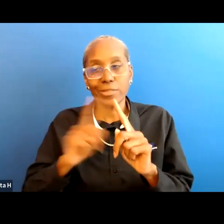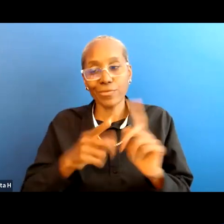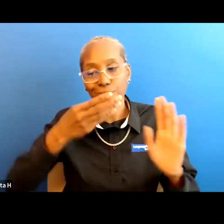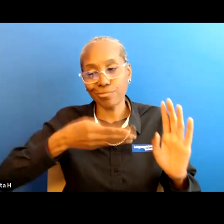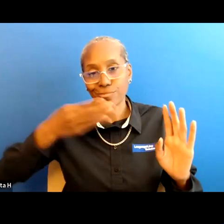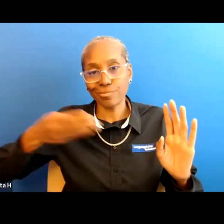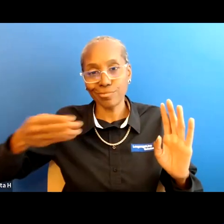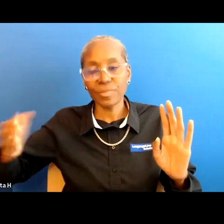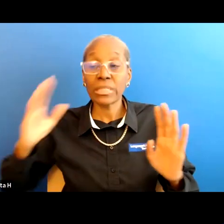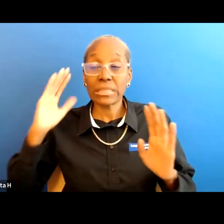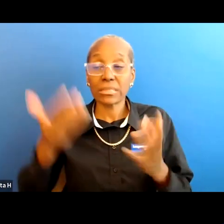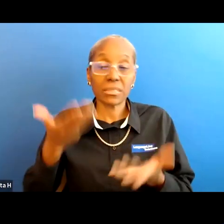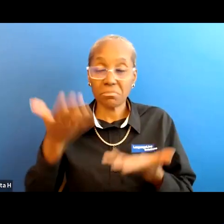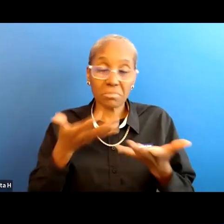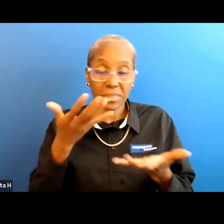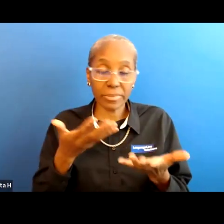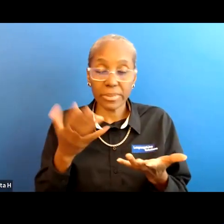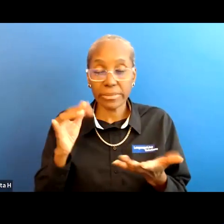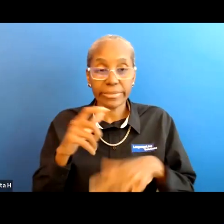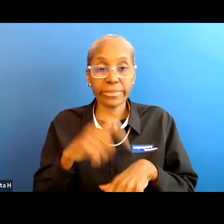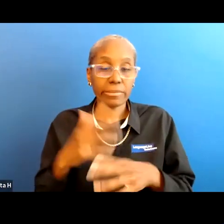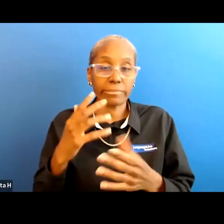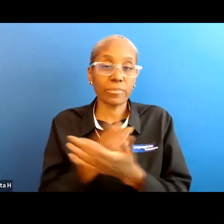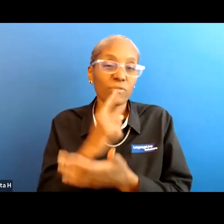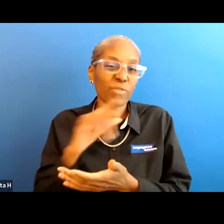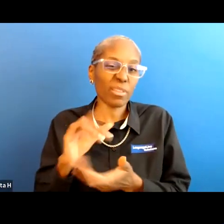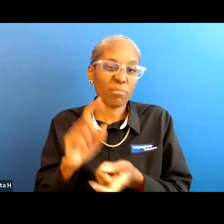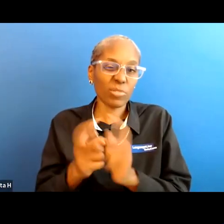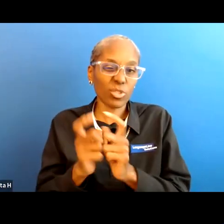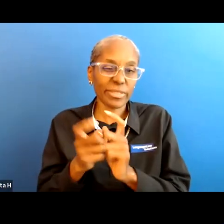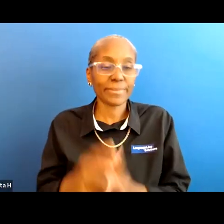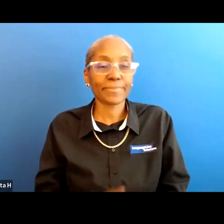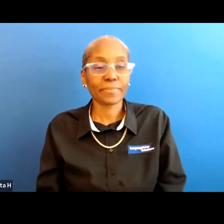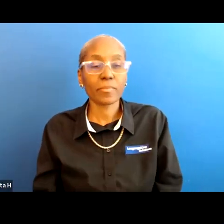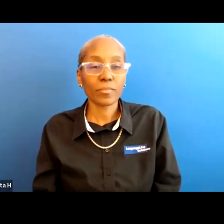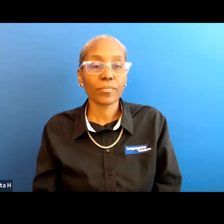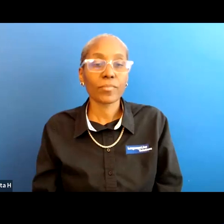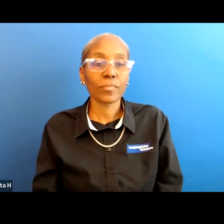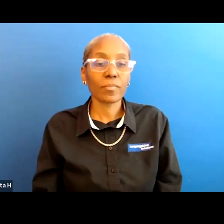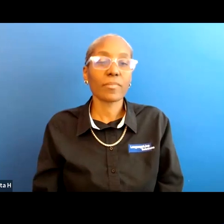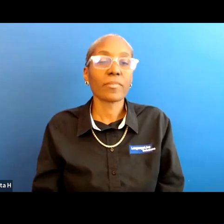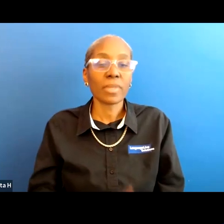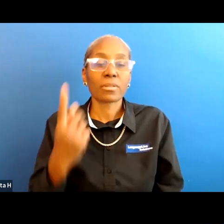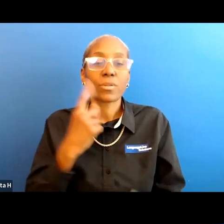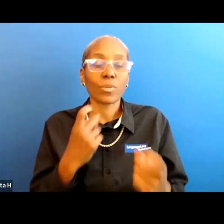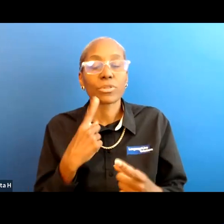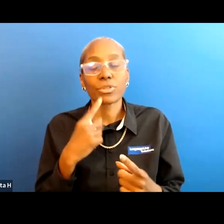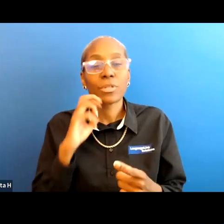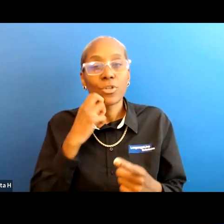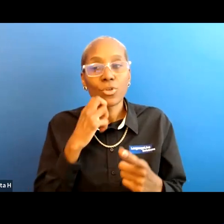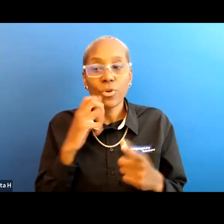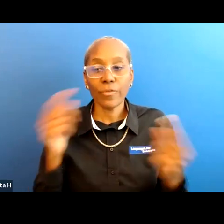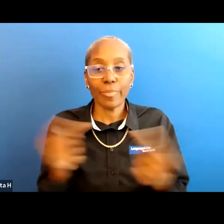in time and it sounds like that is the time for that to be adjusted here's another question about nerve pain getting